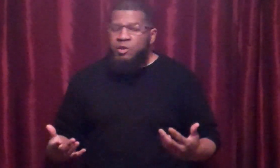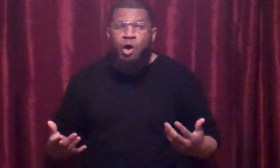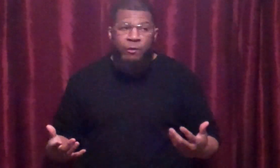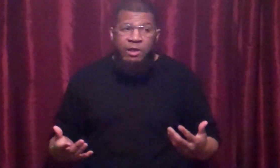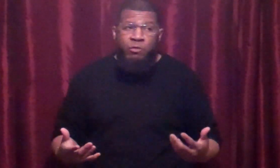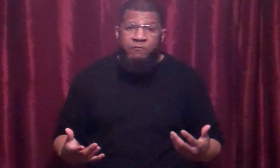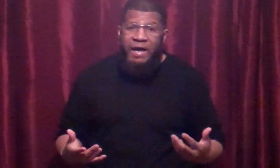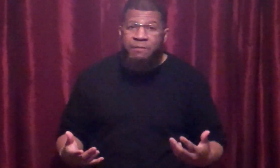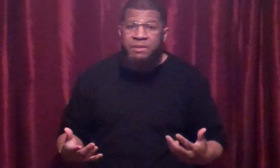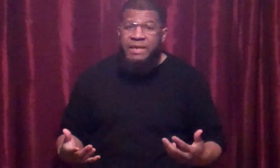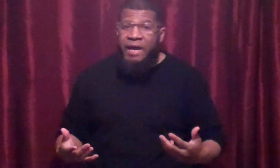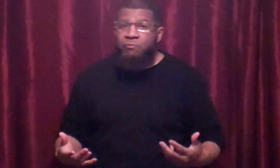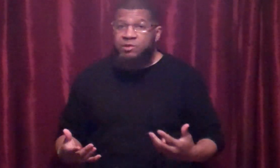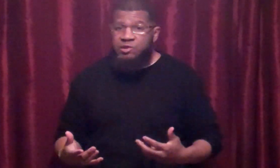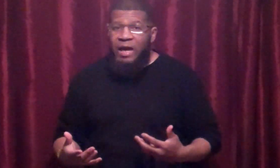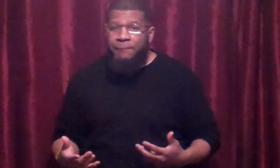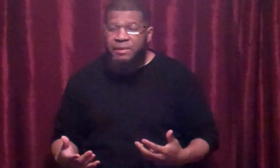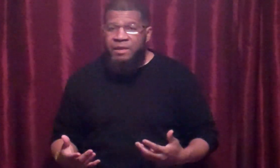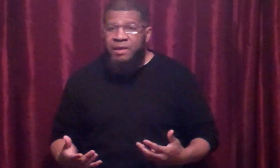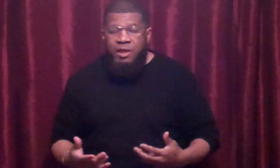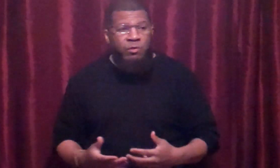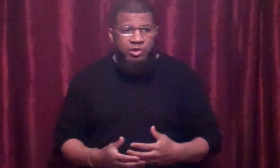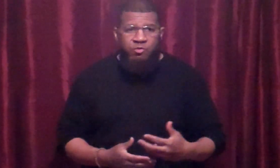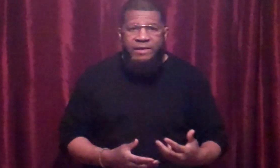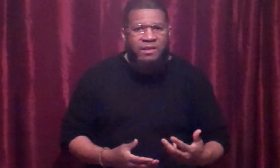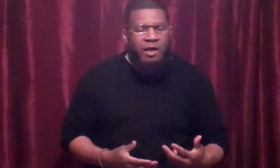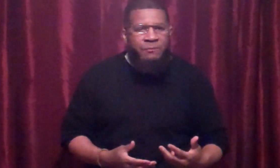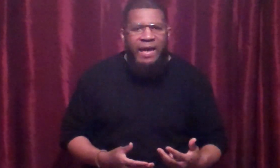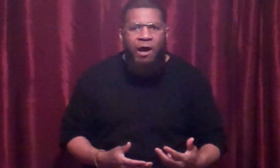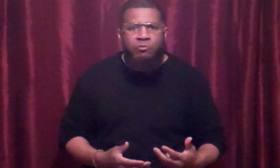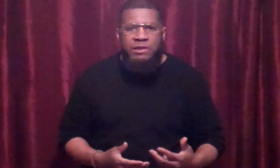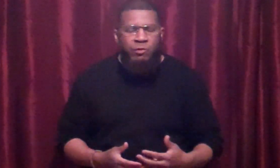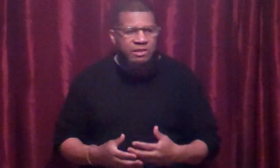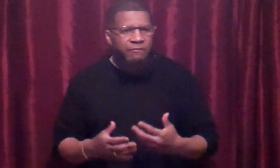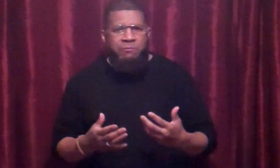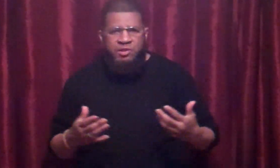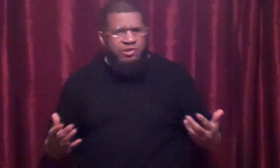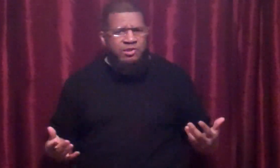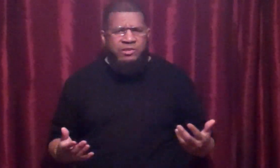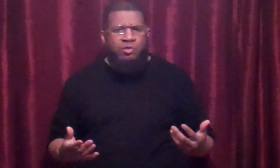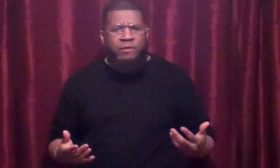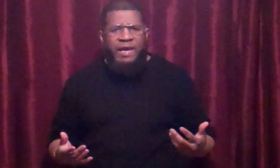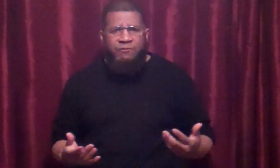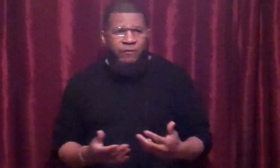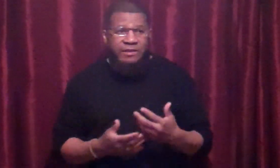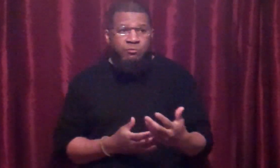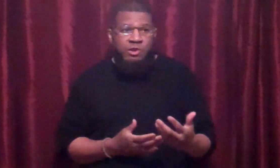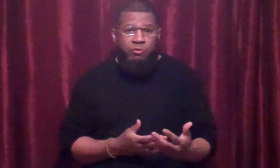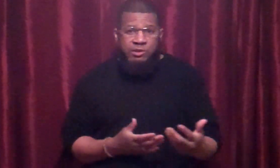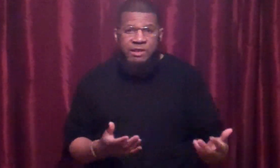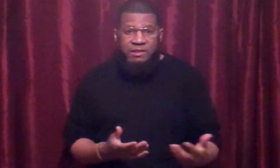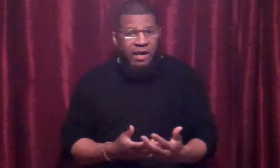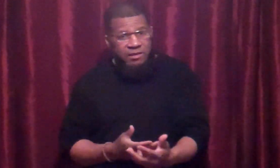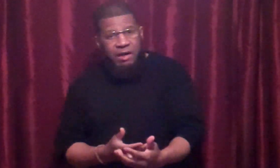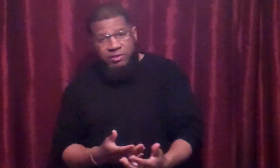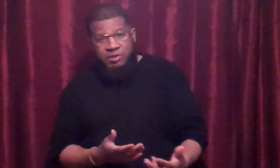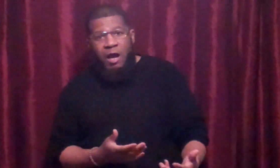No, he would have gotten me down to stomp me. He wasn't trying to knock me out. He wasn't having much success doing that. In fact, he was close to getting knocked out himself,